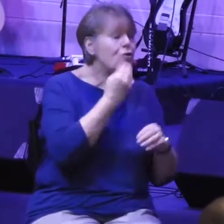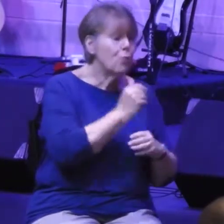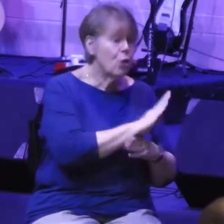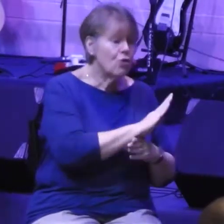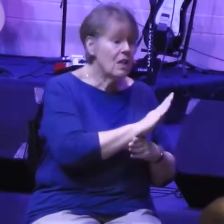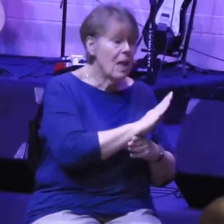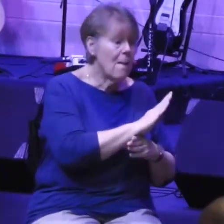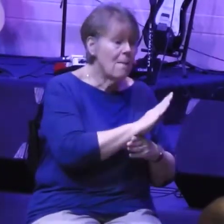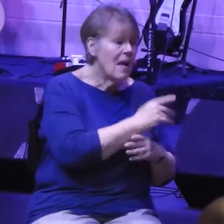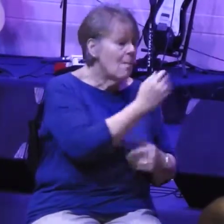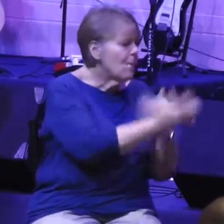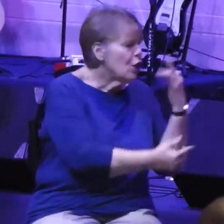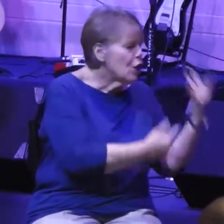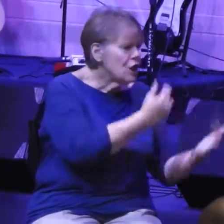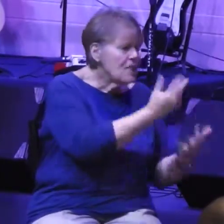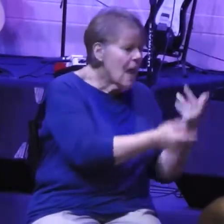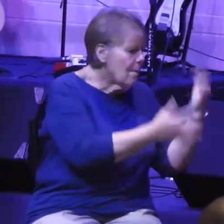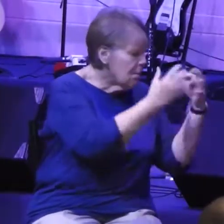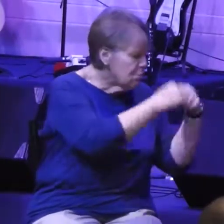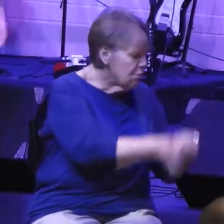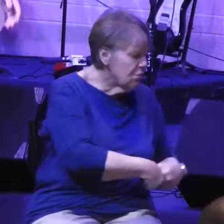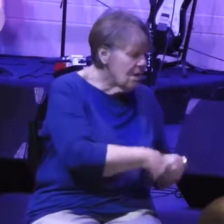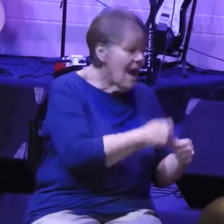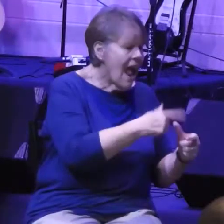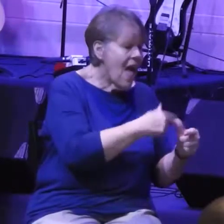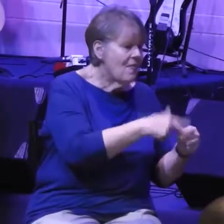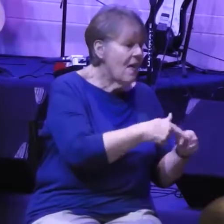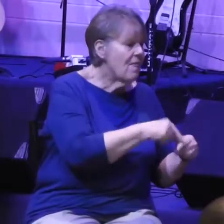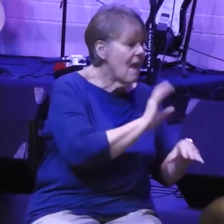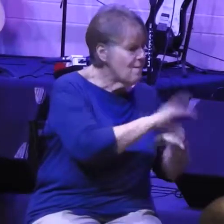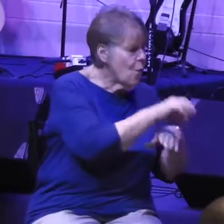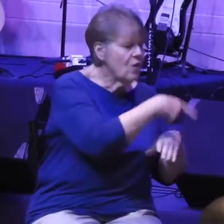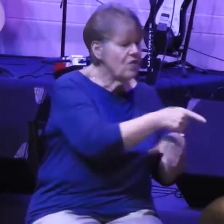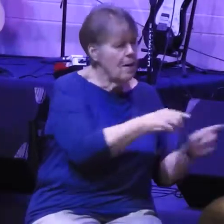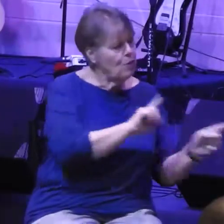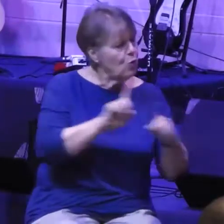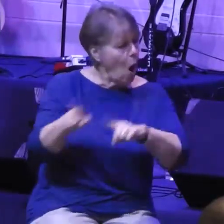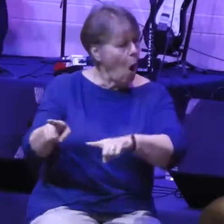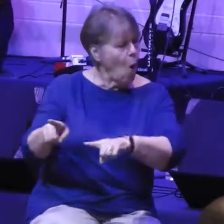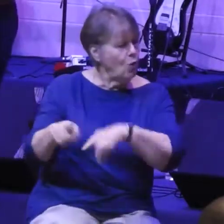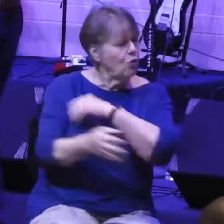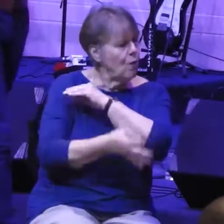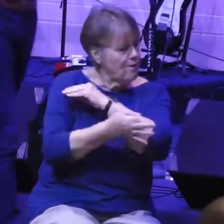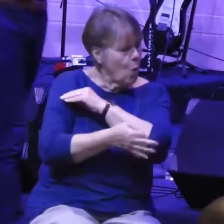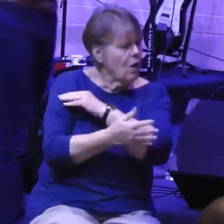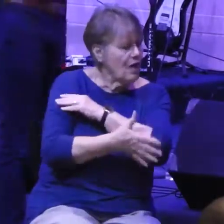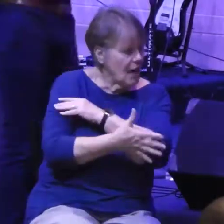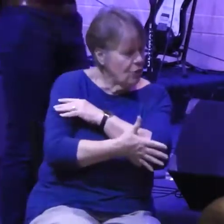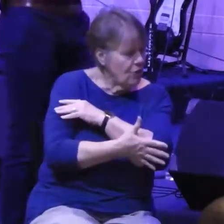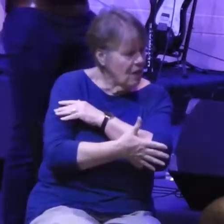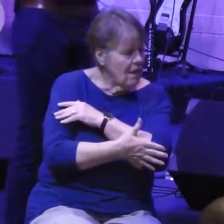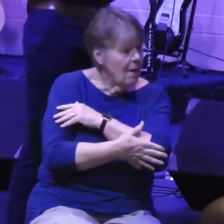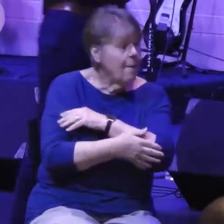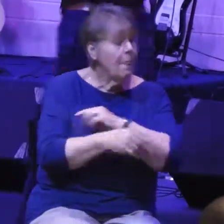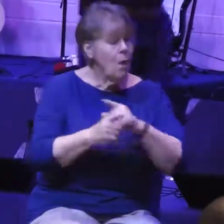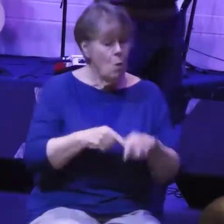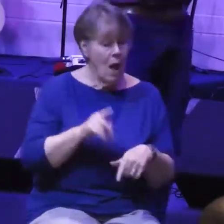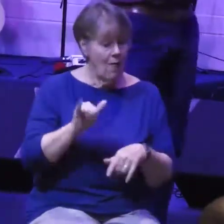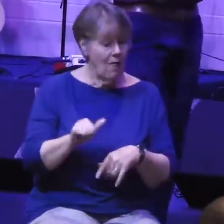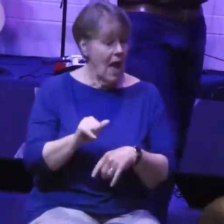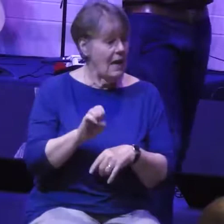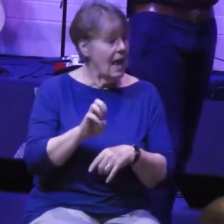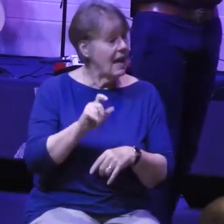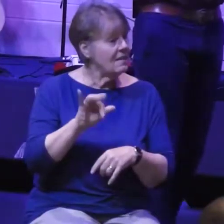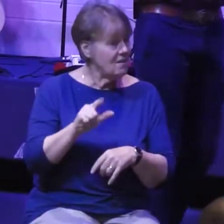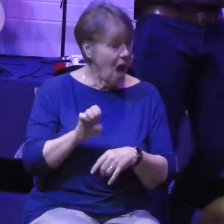and carts them off to the foreign country. Well, the exile comes to an end, and the Jewish people are